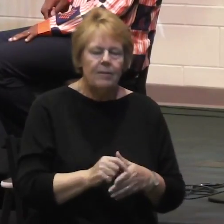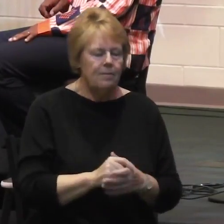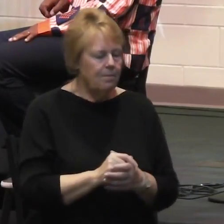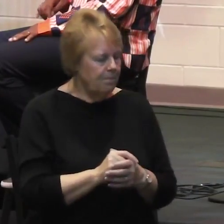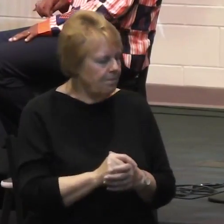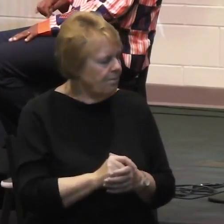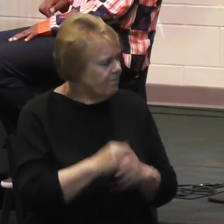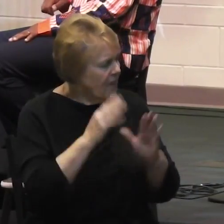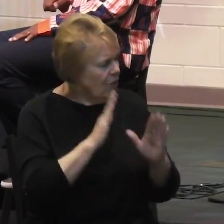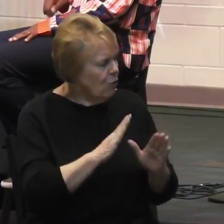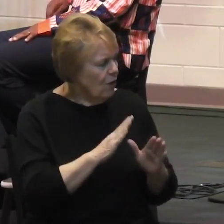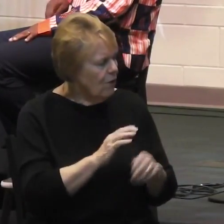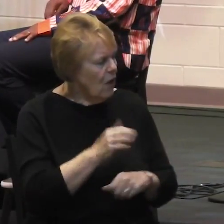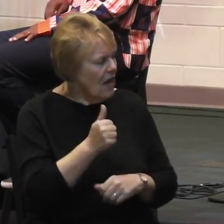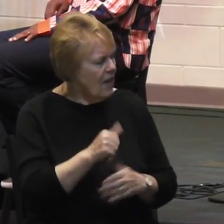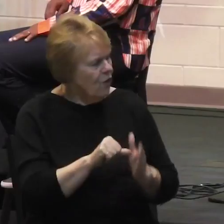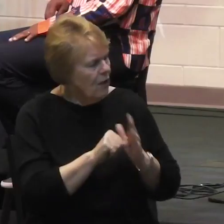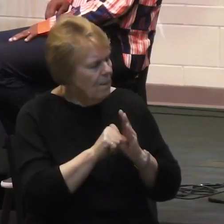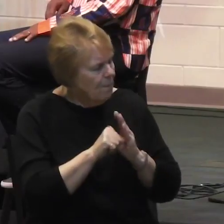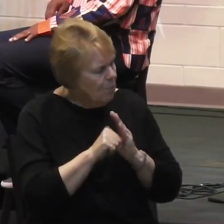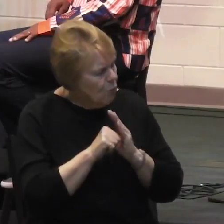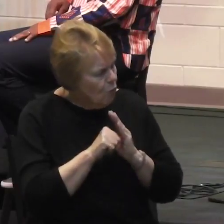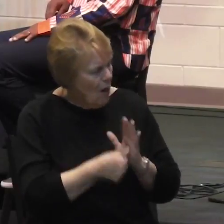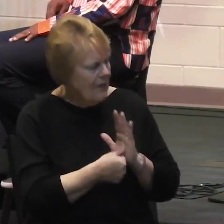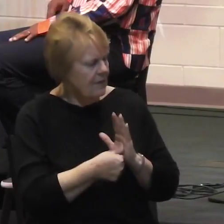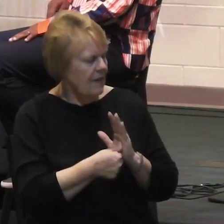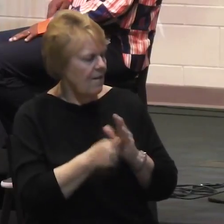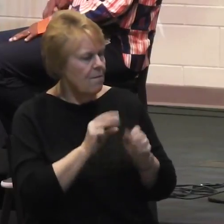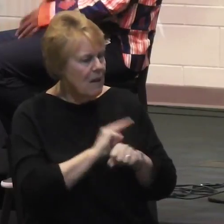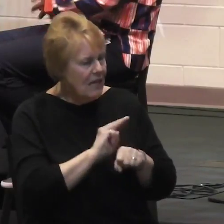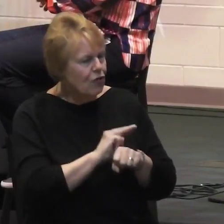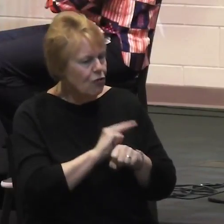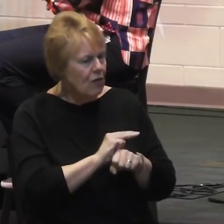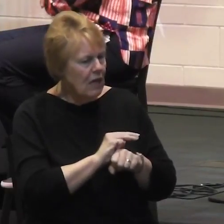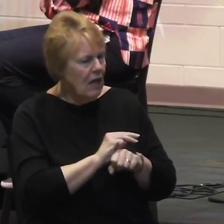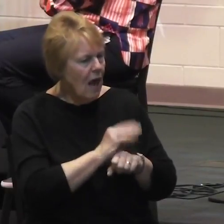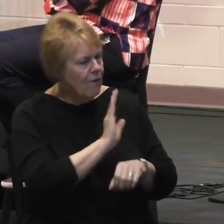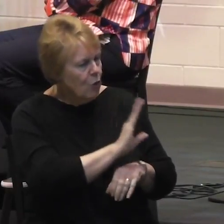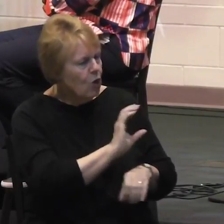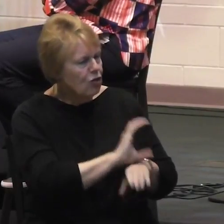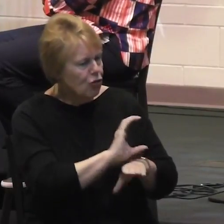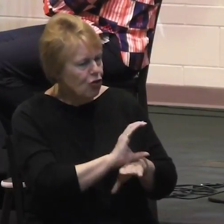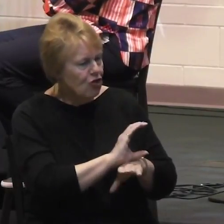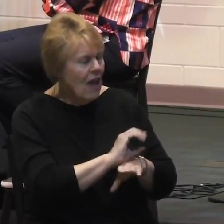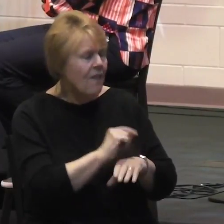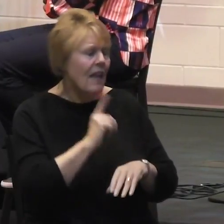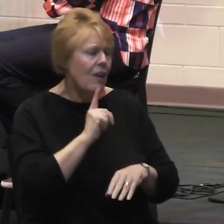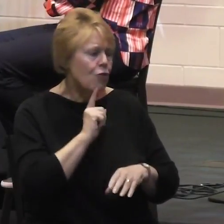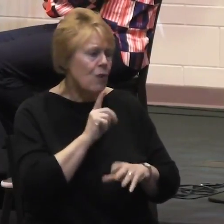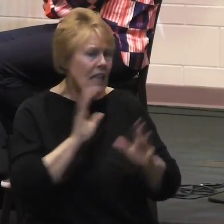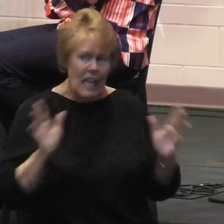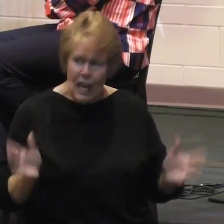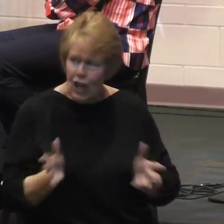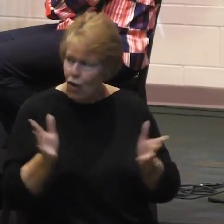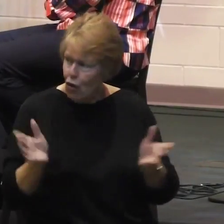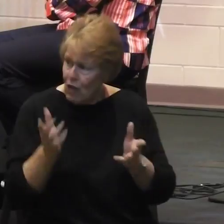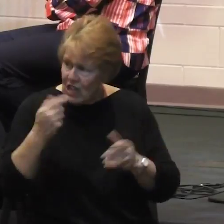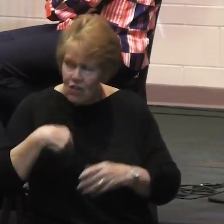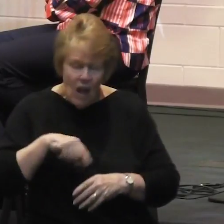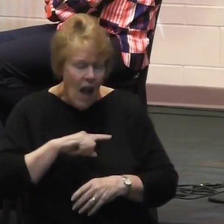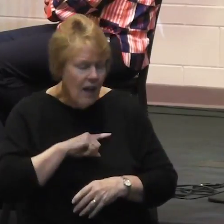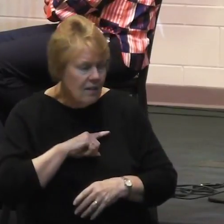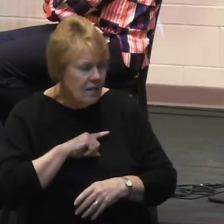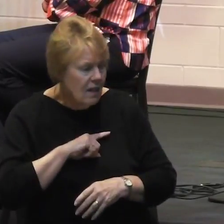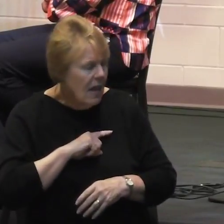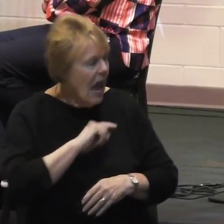ministry of Life's Green Chapel that has been an encouragement to us has been your emphasis